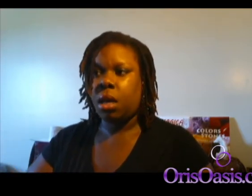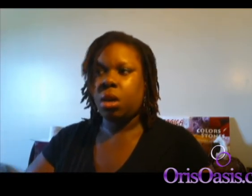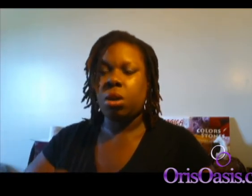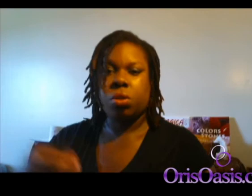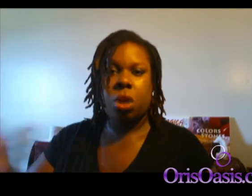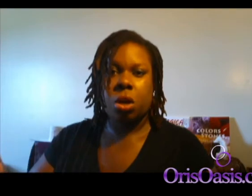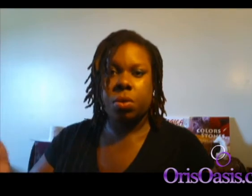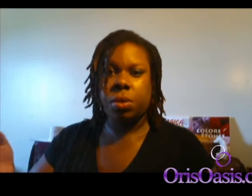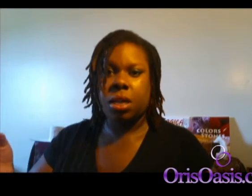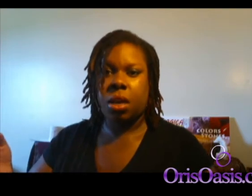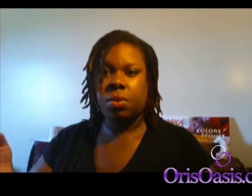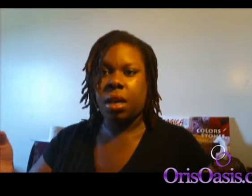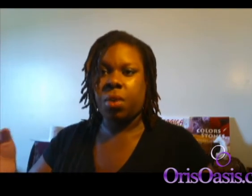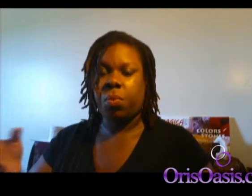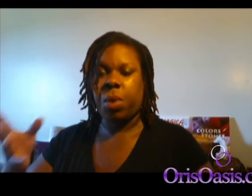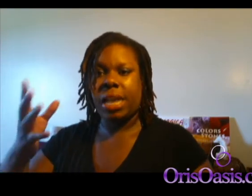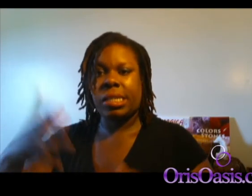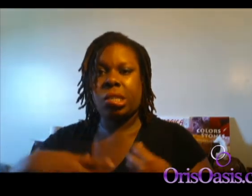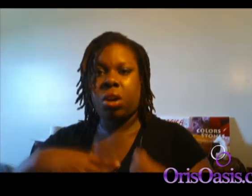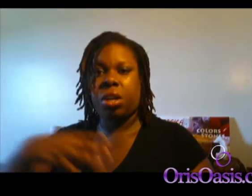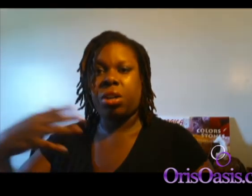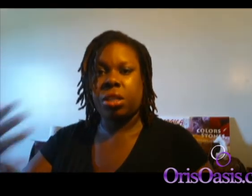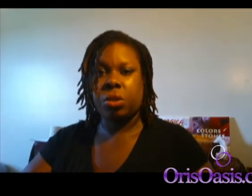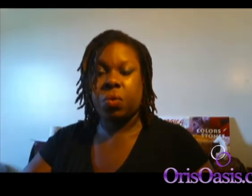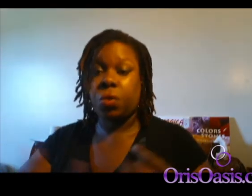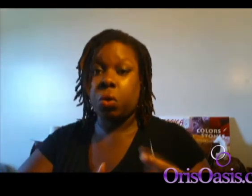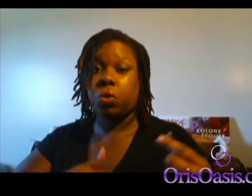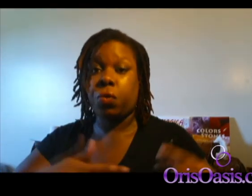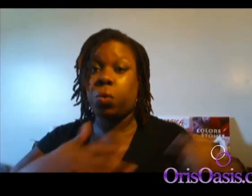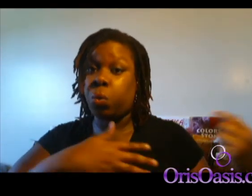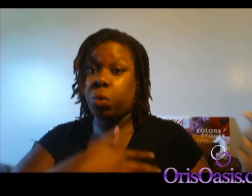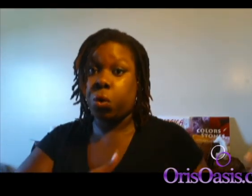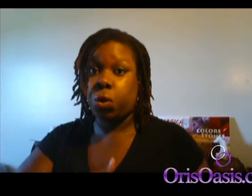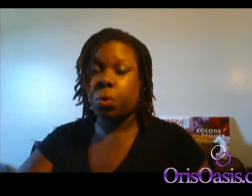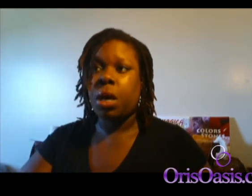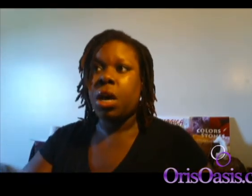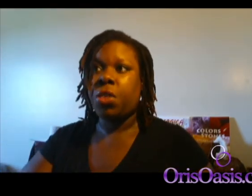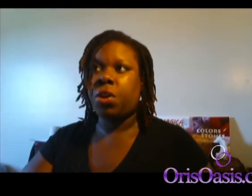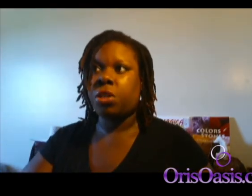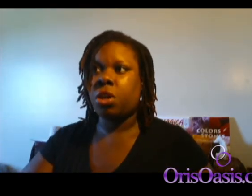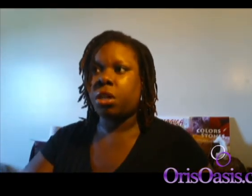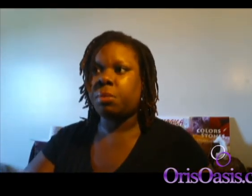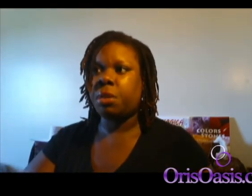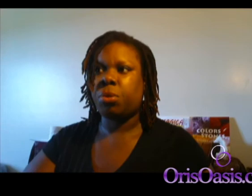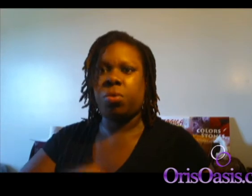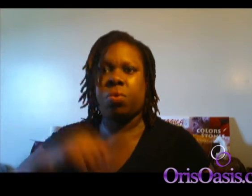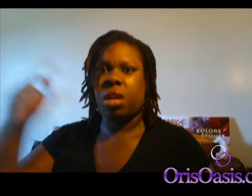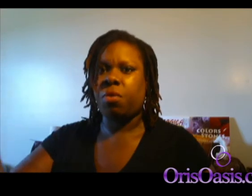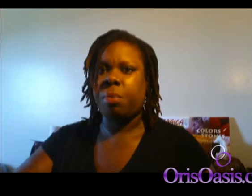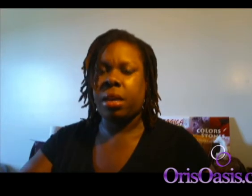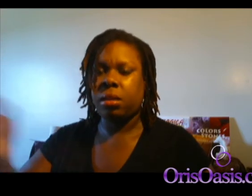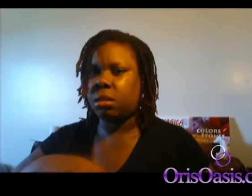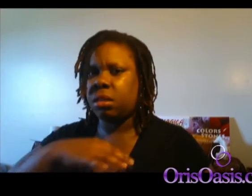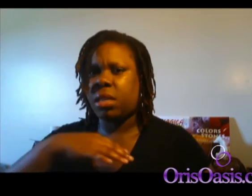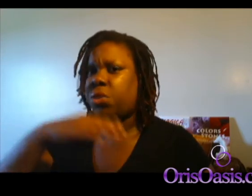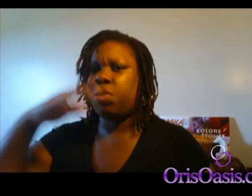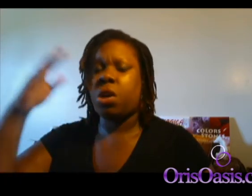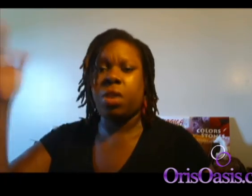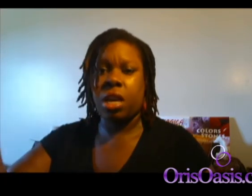you know, talking to themselves. And, as they're talking, you listen to them. For those of you who know them, they're talking to people you've never met. That you know, they know,